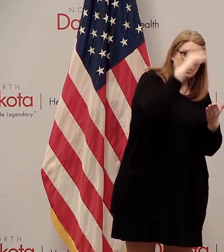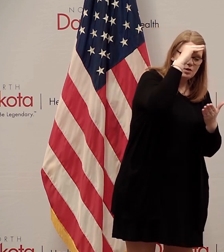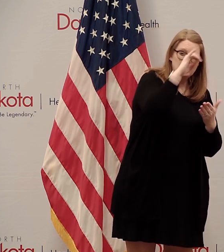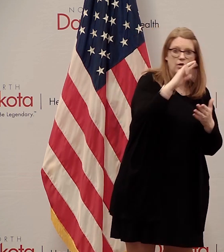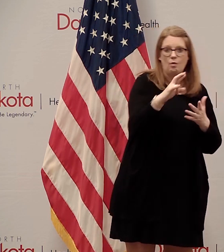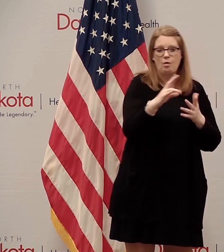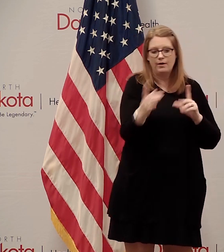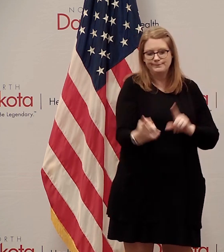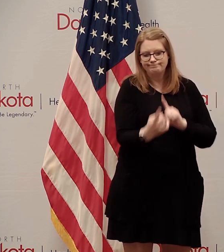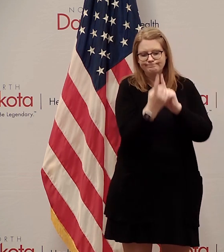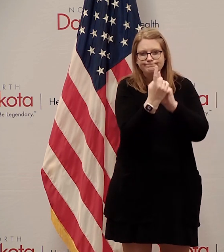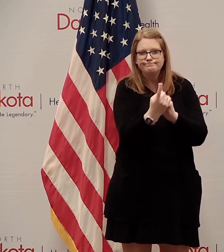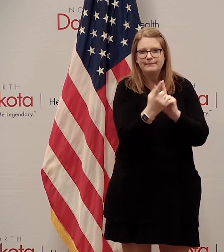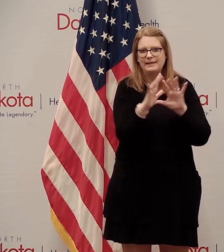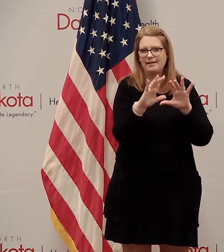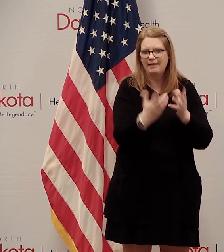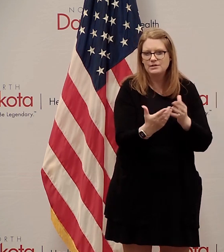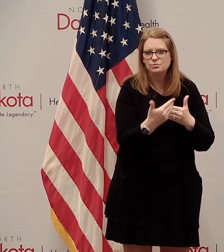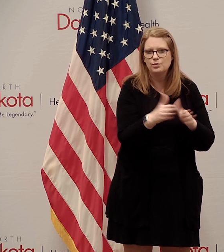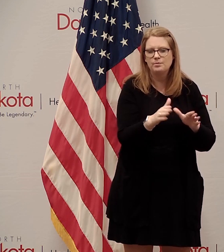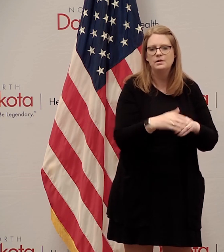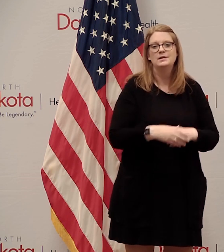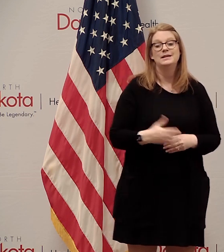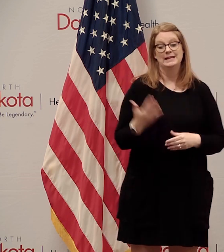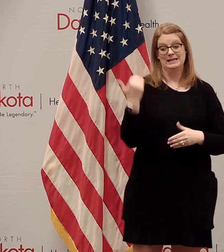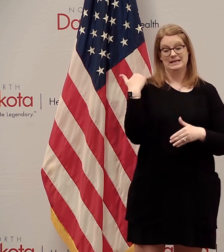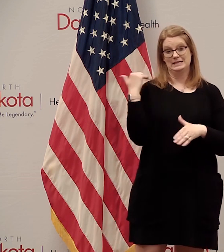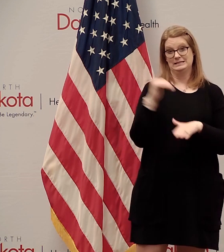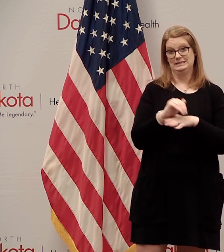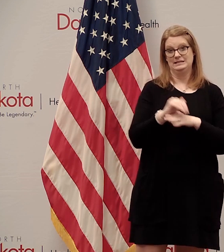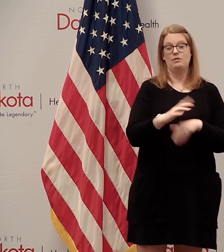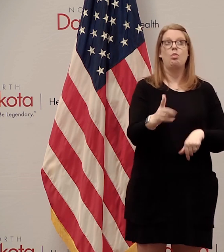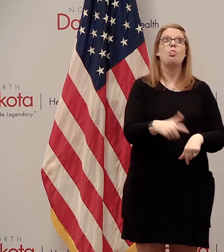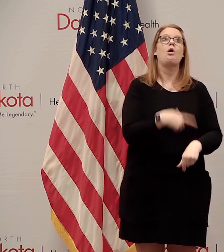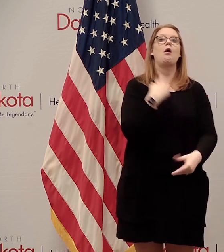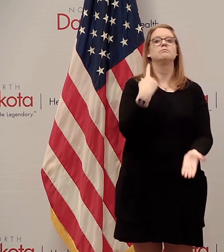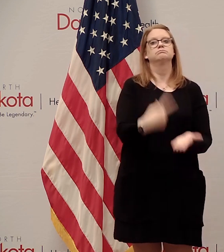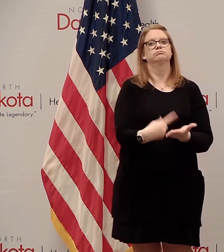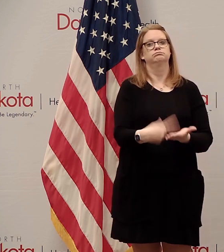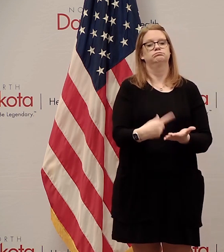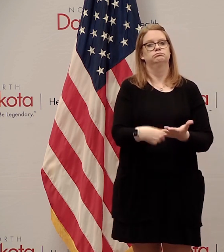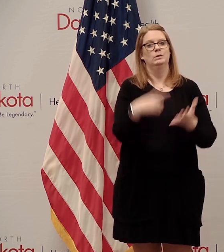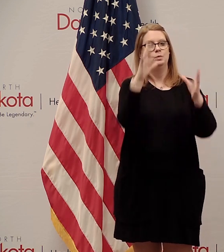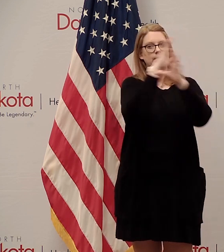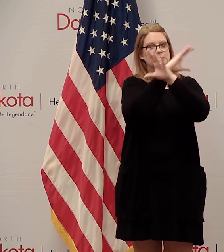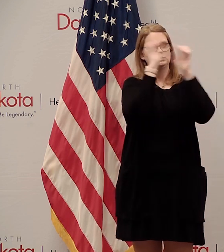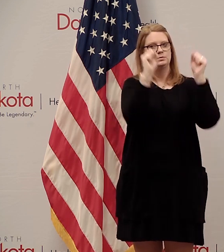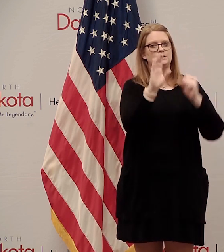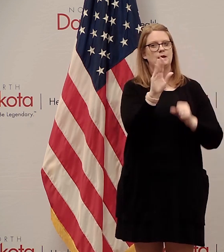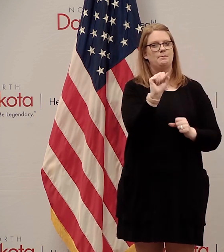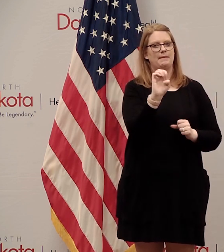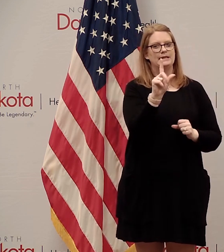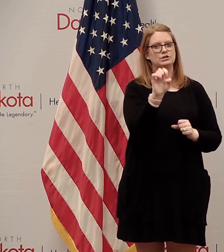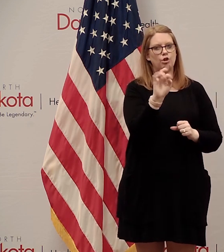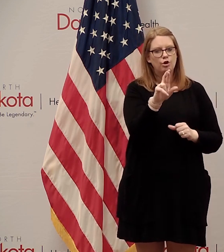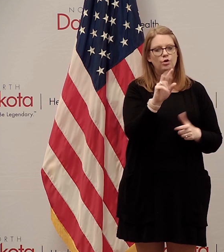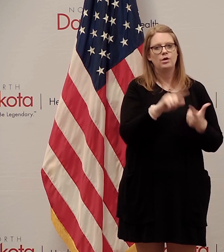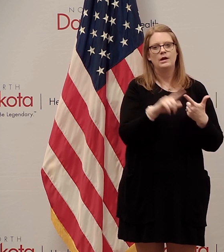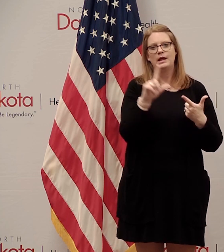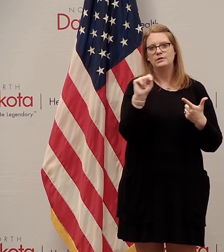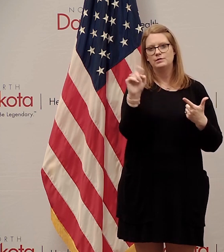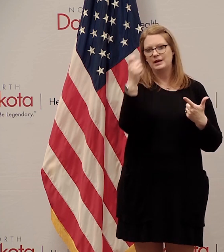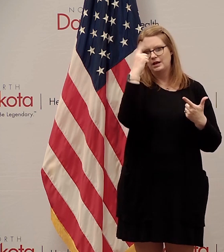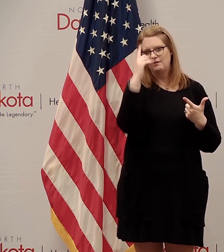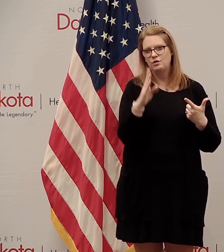as i mentioned last night we had a long long discussion last night with superintendent basler and lieutenant governor